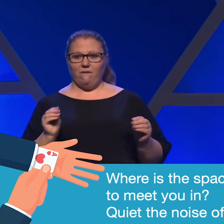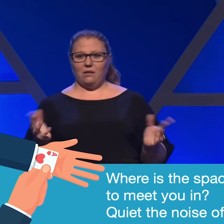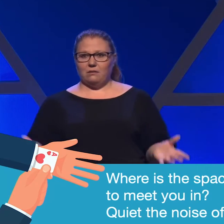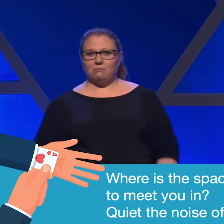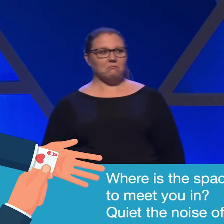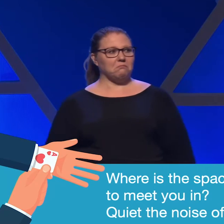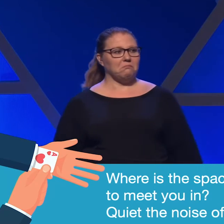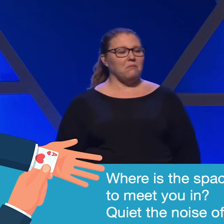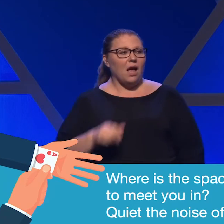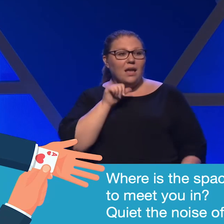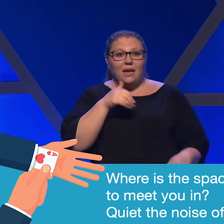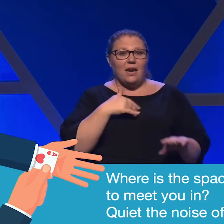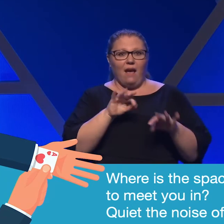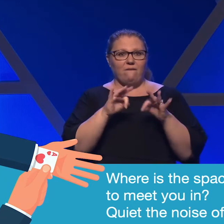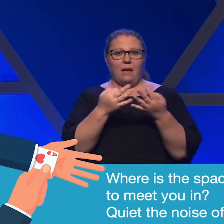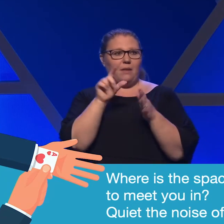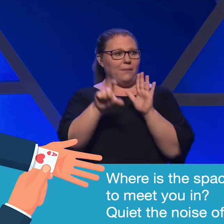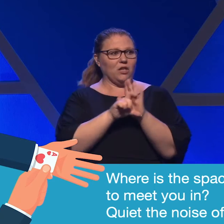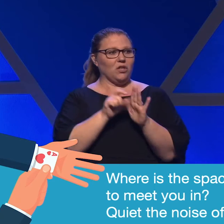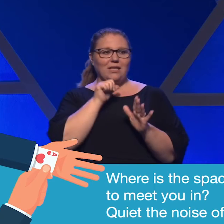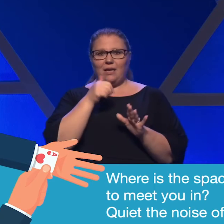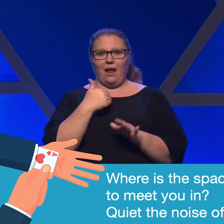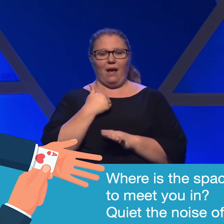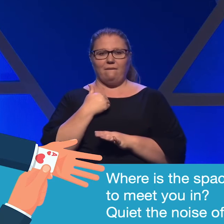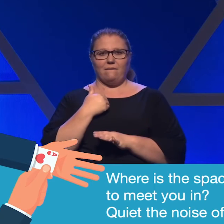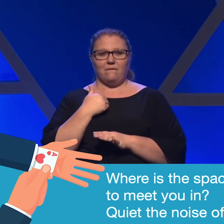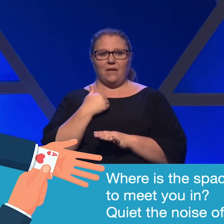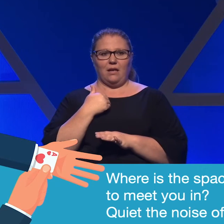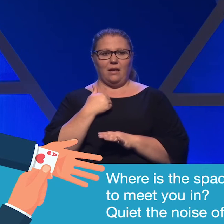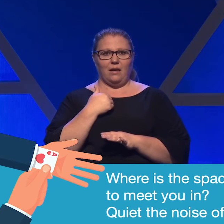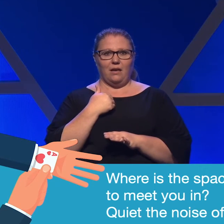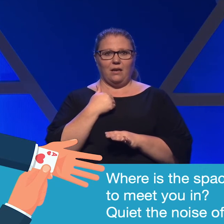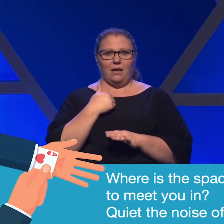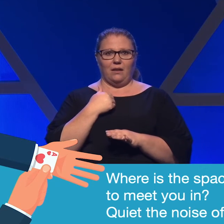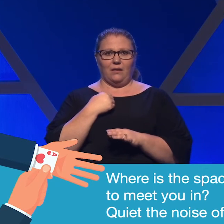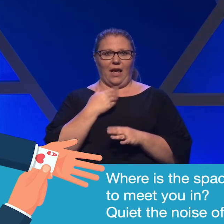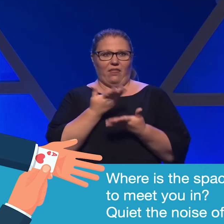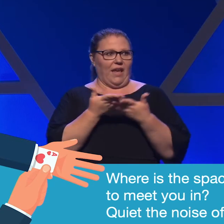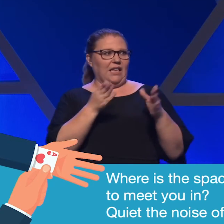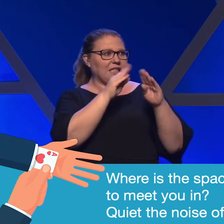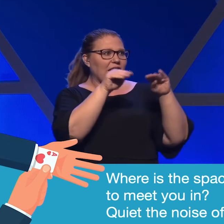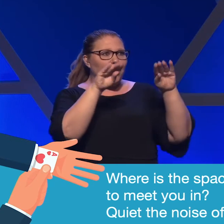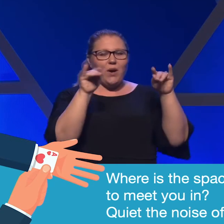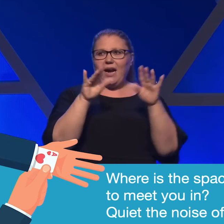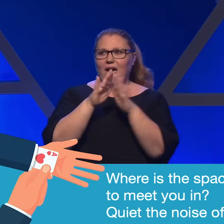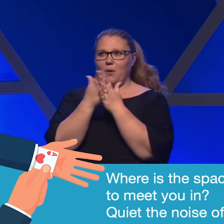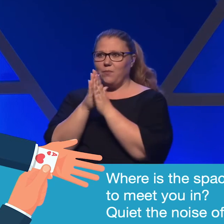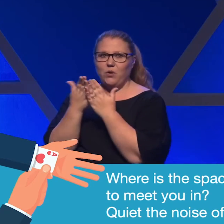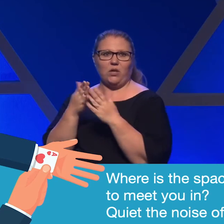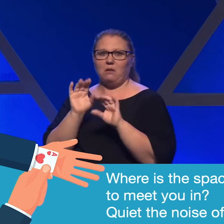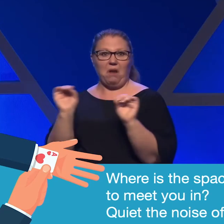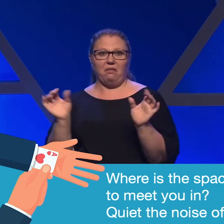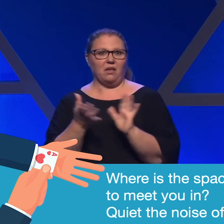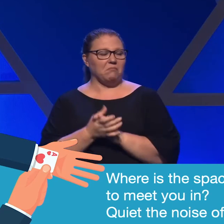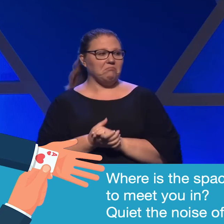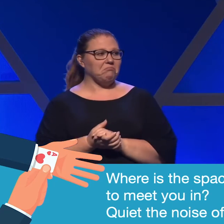I didn't have family pictures. I didn't have treasures and knickknacks and books and anything